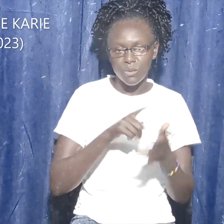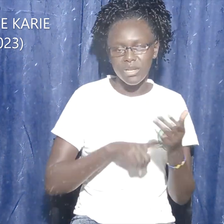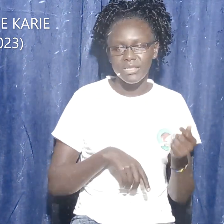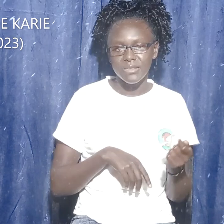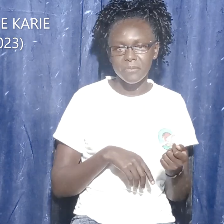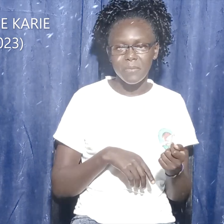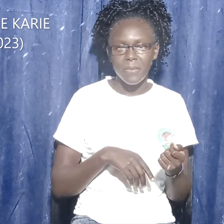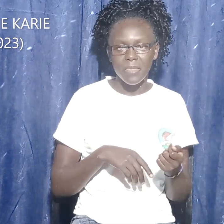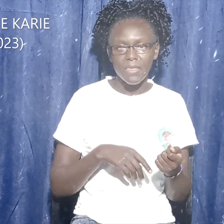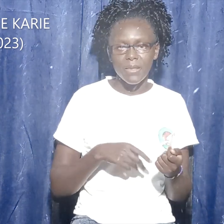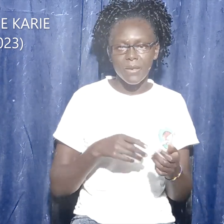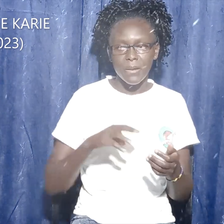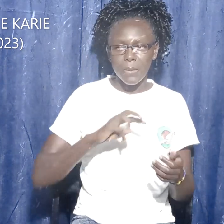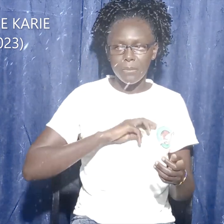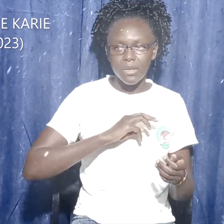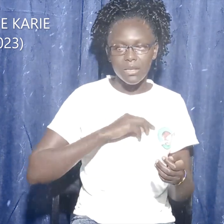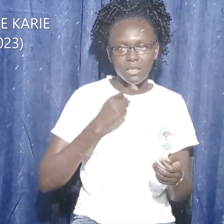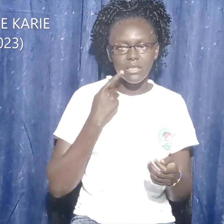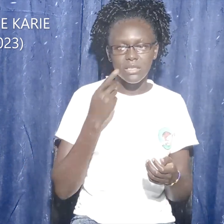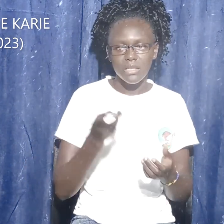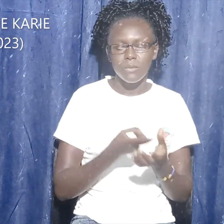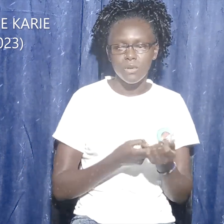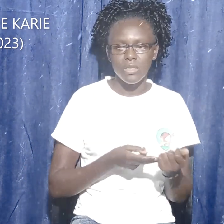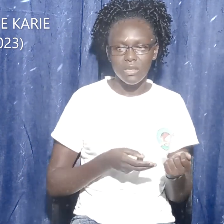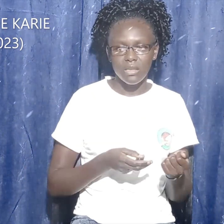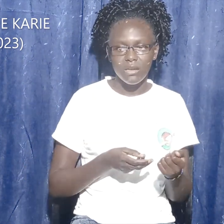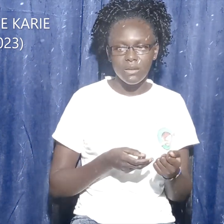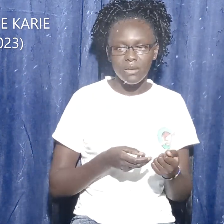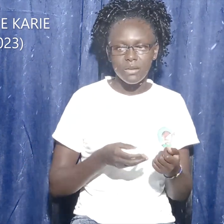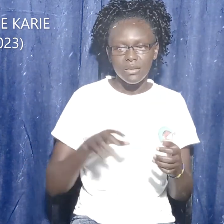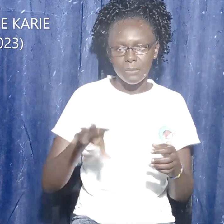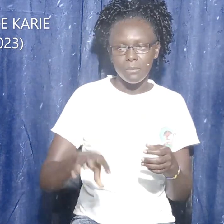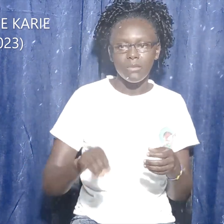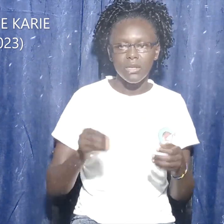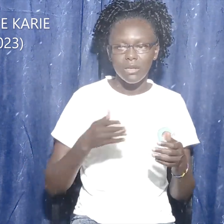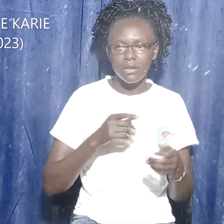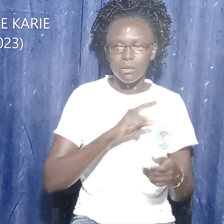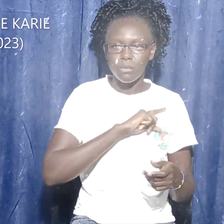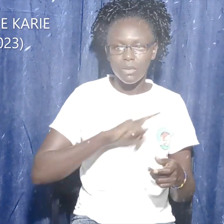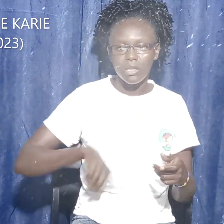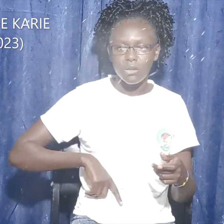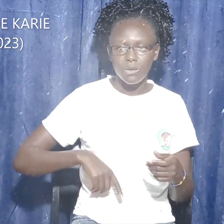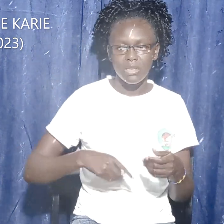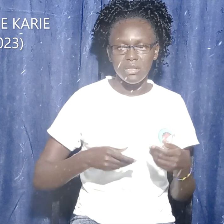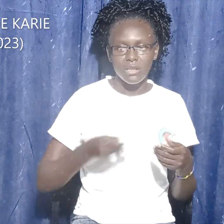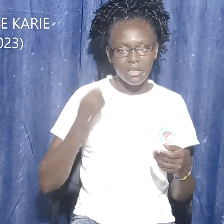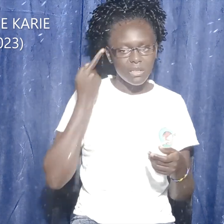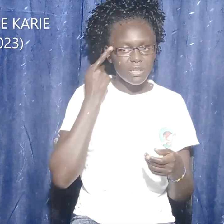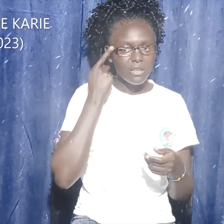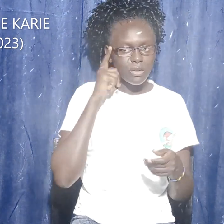they have taken my Lord and I do not know where they have laid him. After finishing